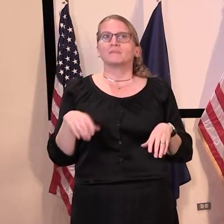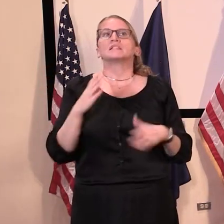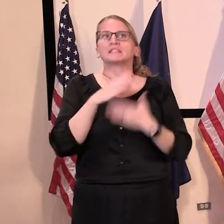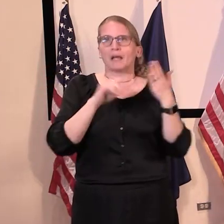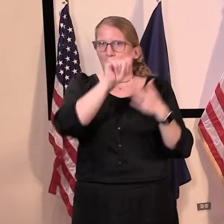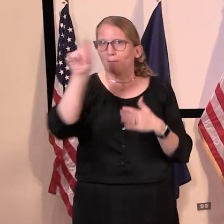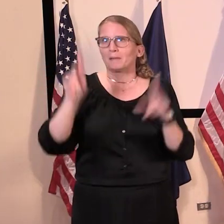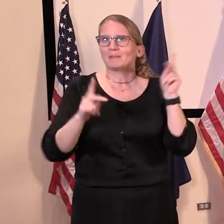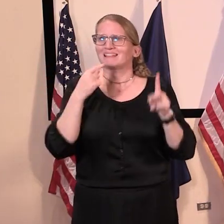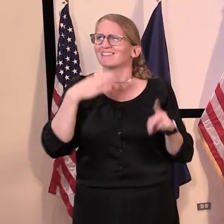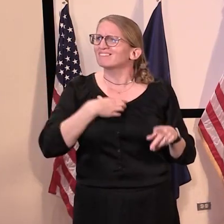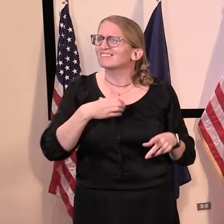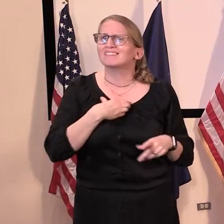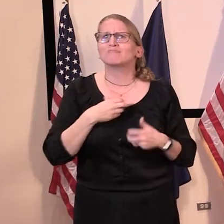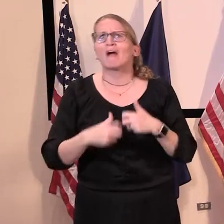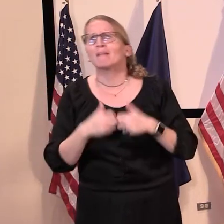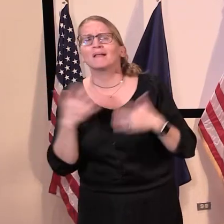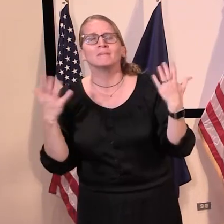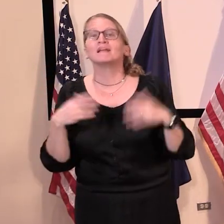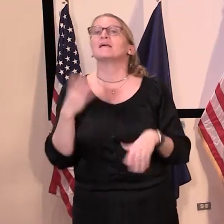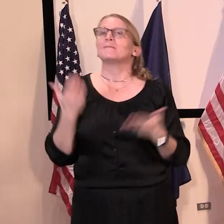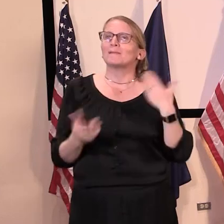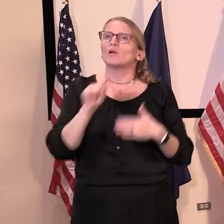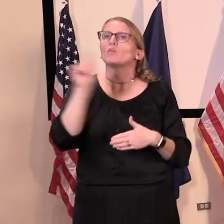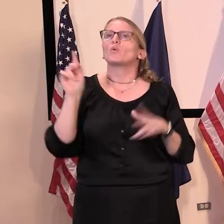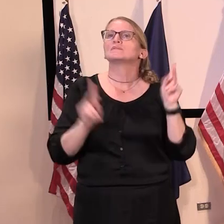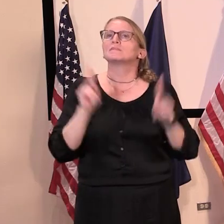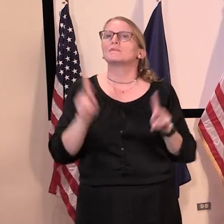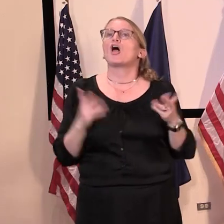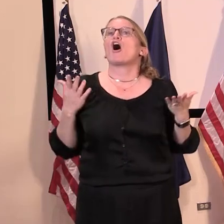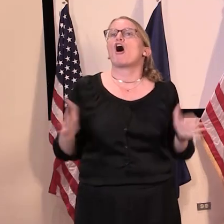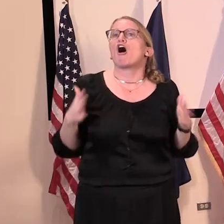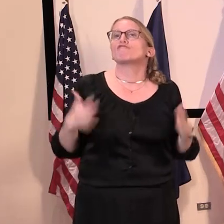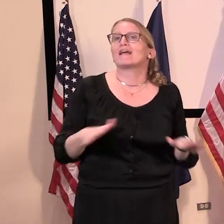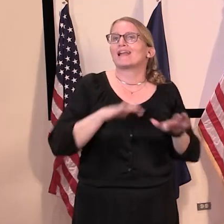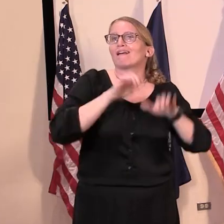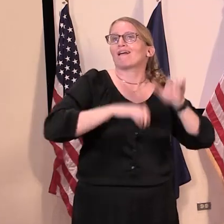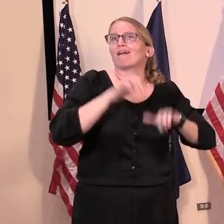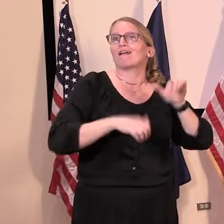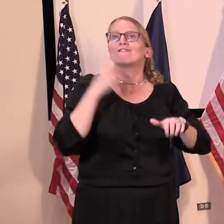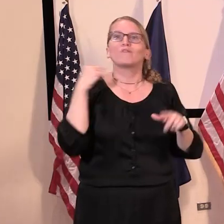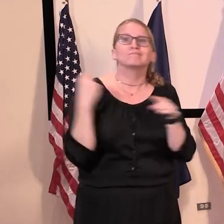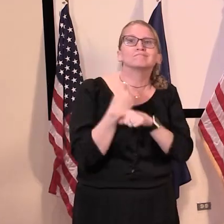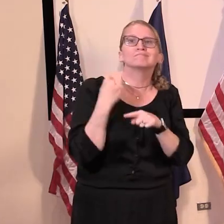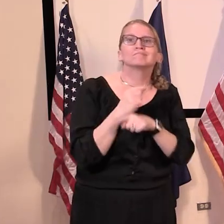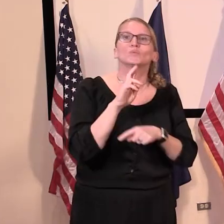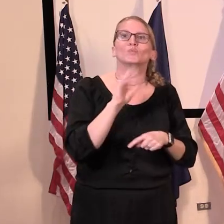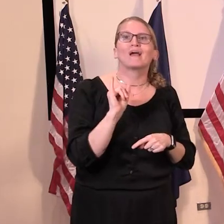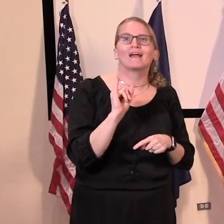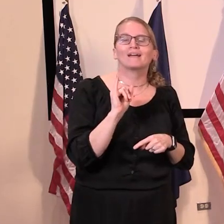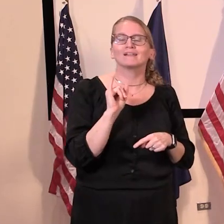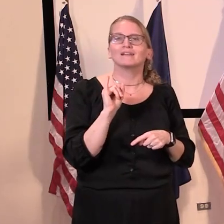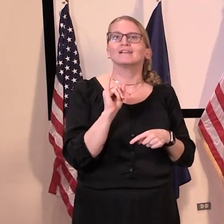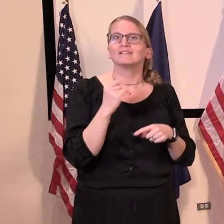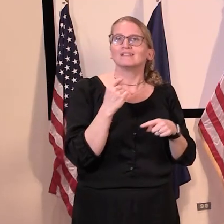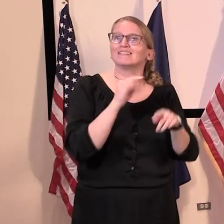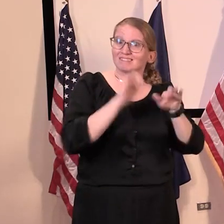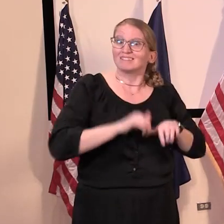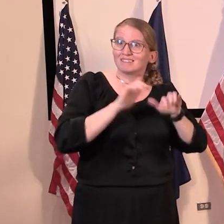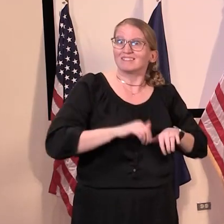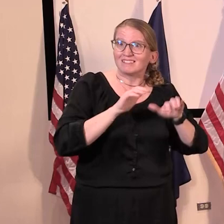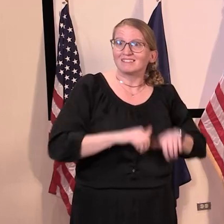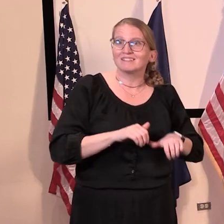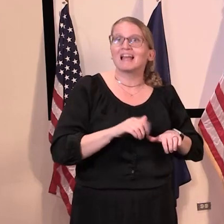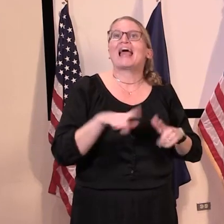problems are people who may have already filled out an application, uh, prior to PUA going live. Um, in those cases,